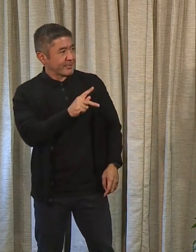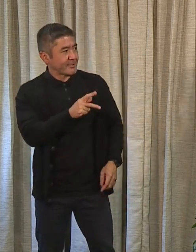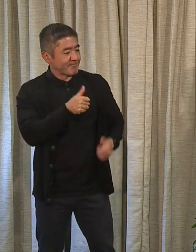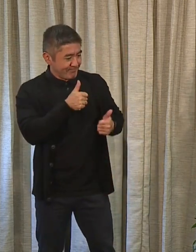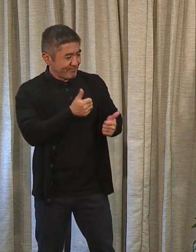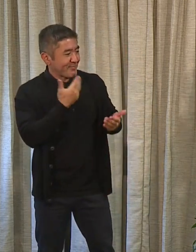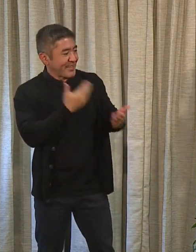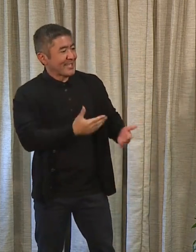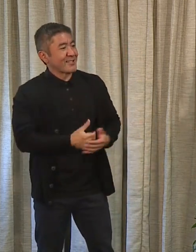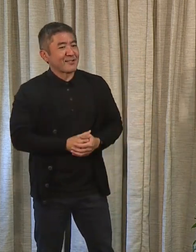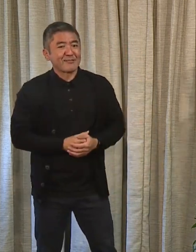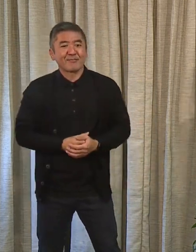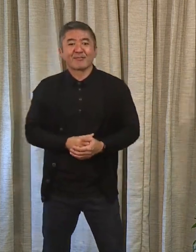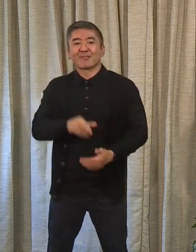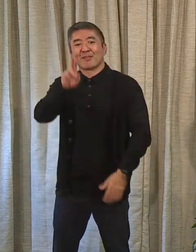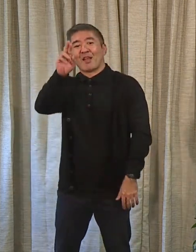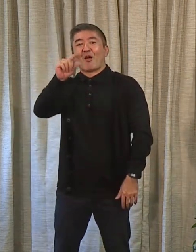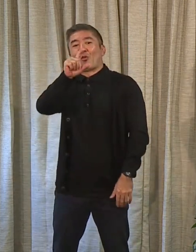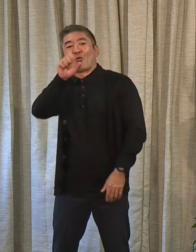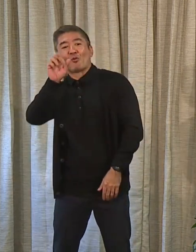Thank you. Roger.